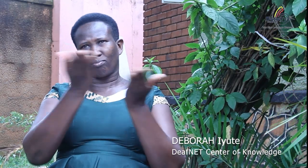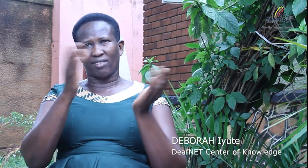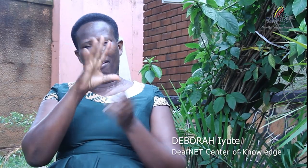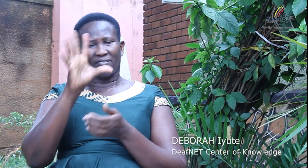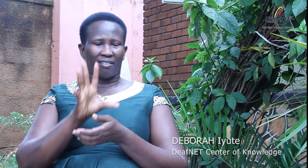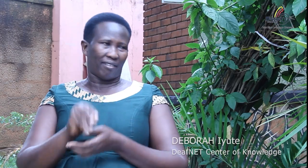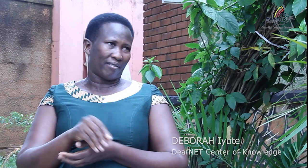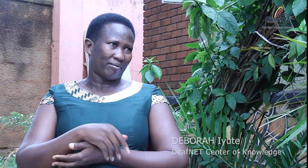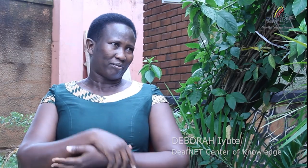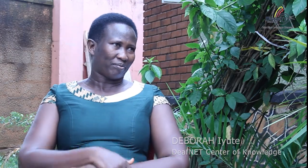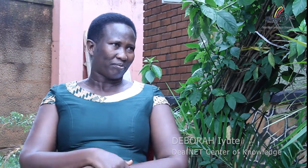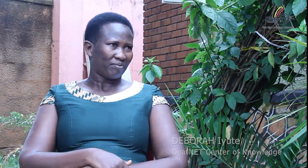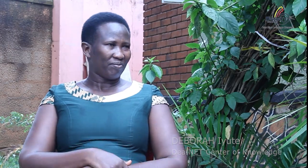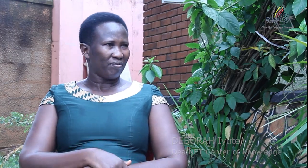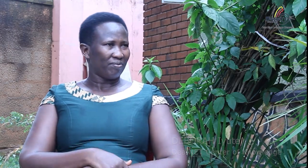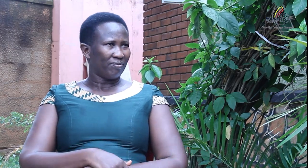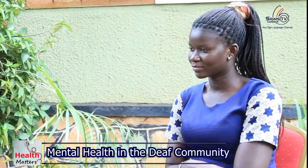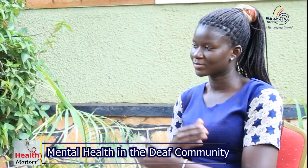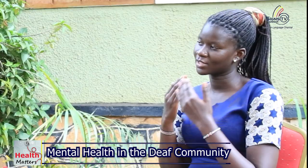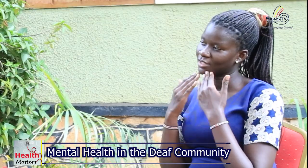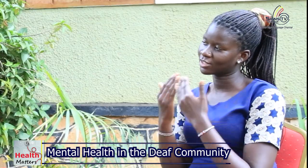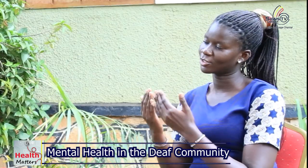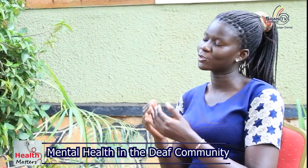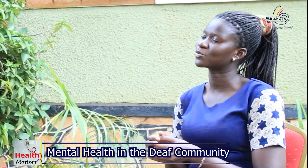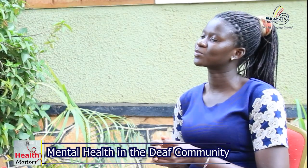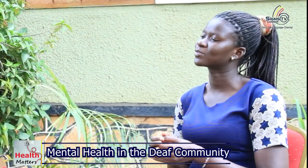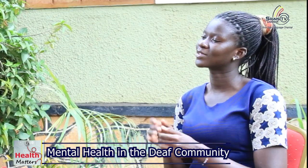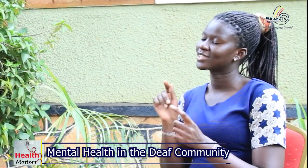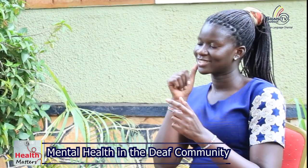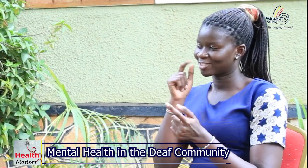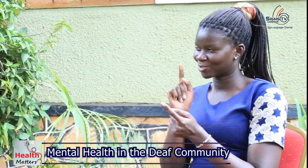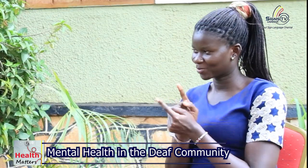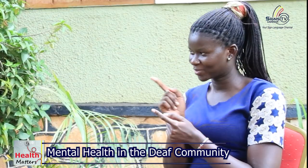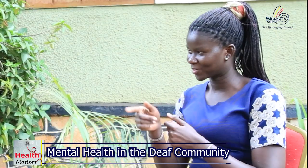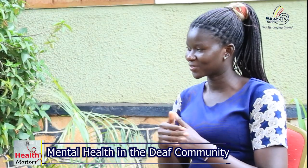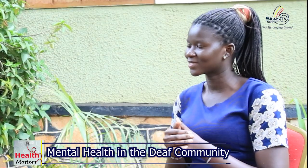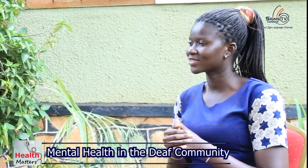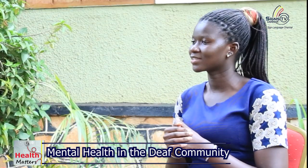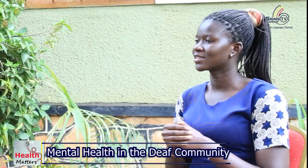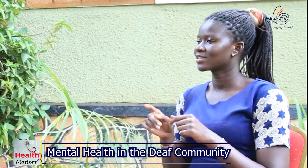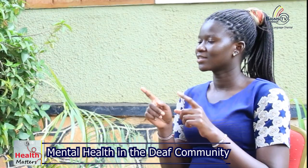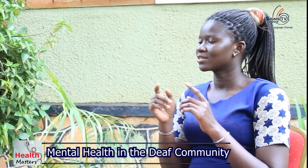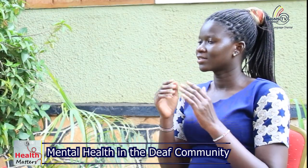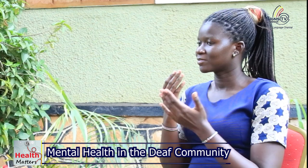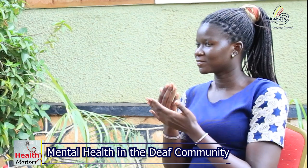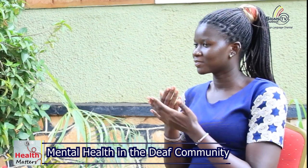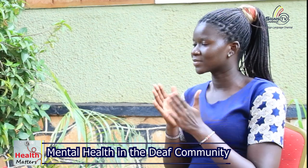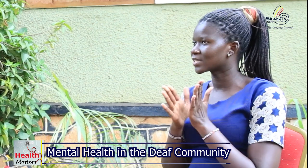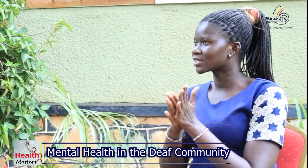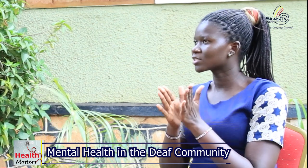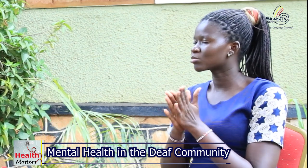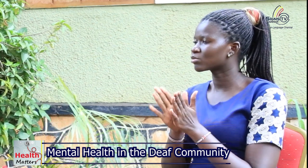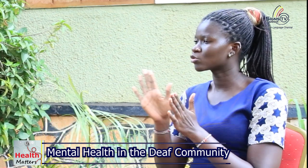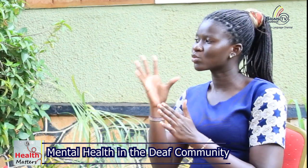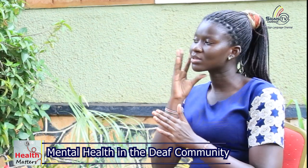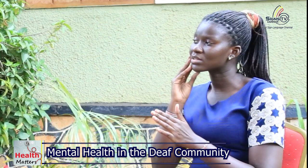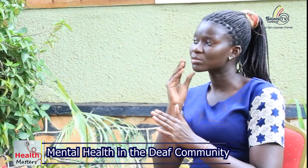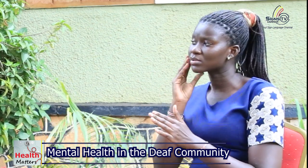for deaf people in africa thank you so much that is really nice nice to meet you can you please